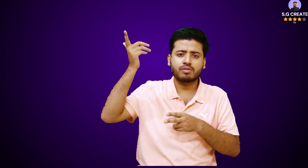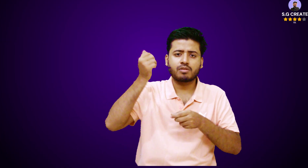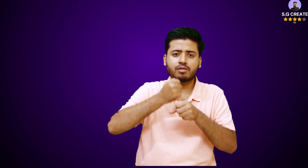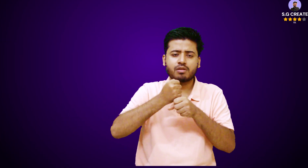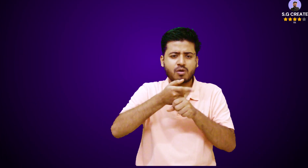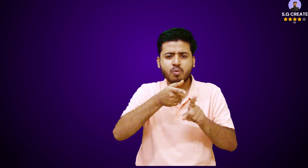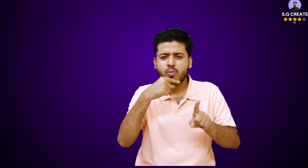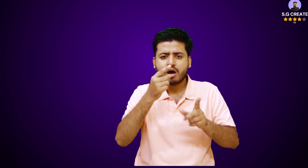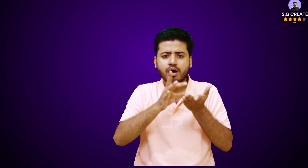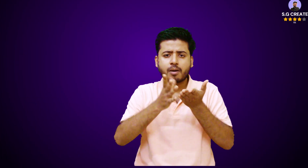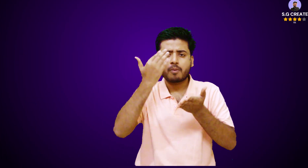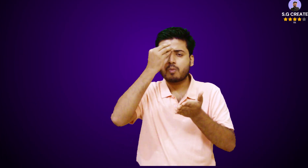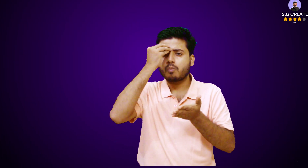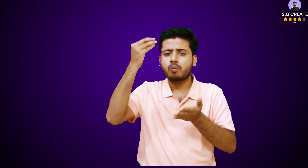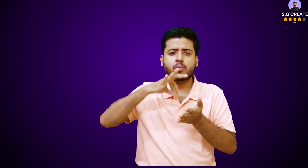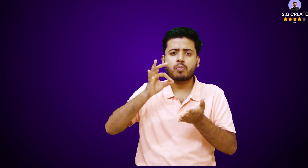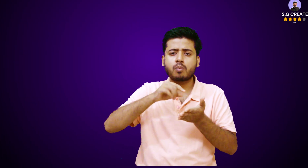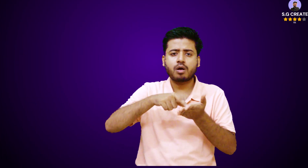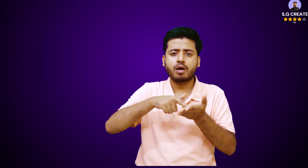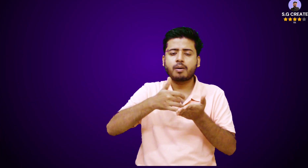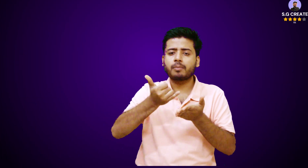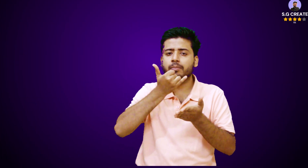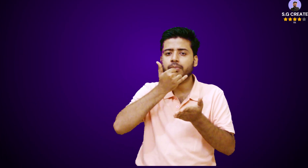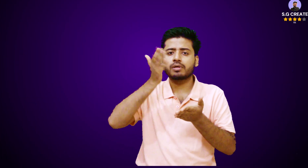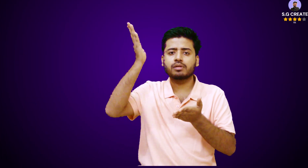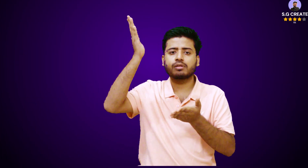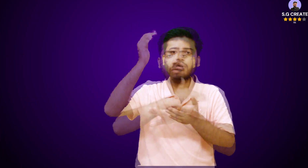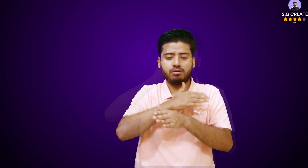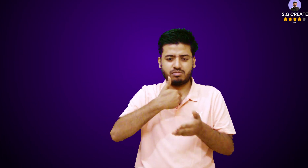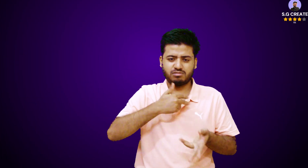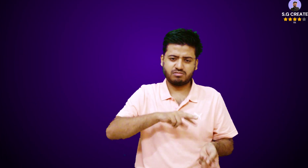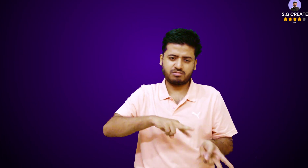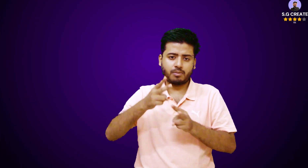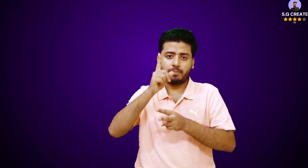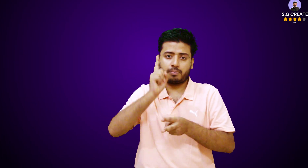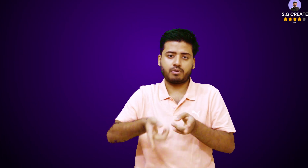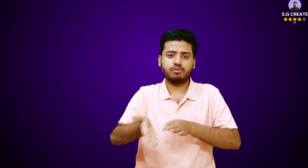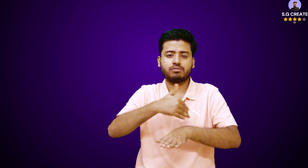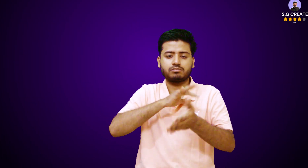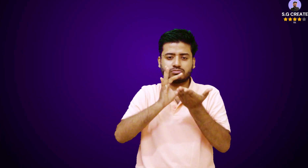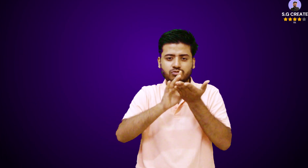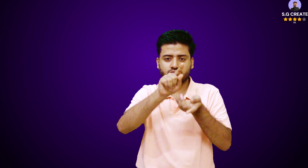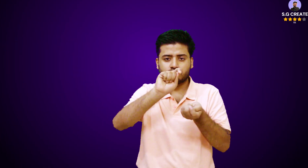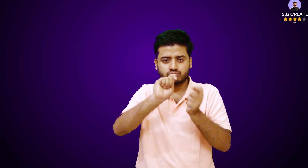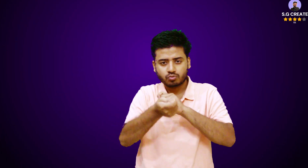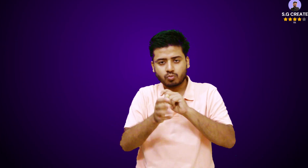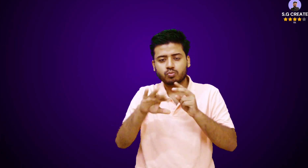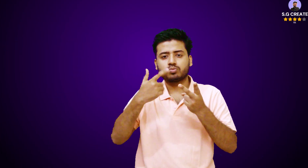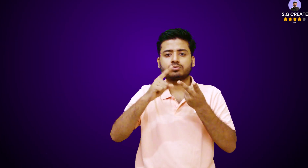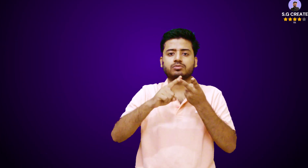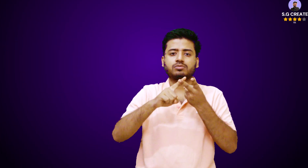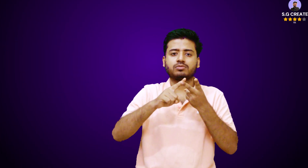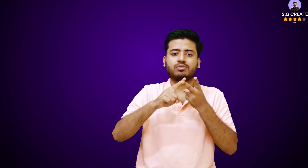to the Udeed portal. Visit the official Udeed portal and log in using your existing credentials. Access Dashboard.